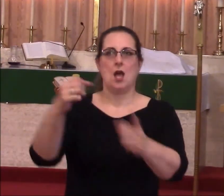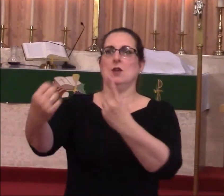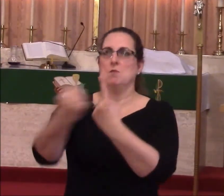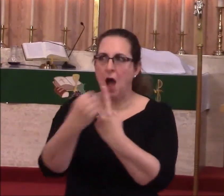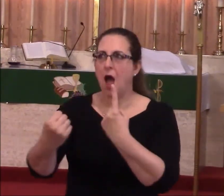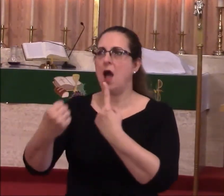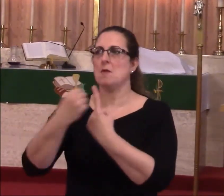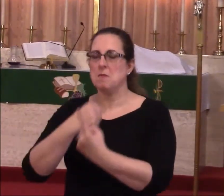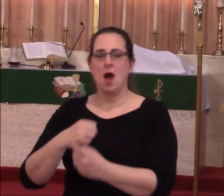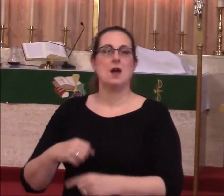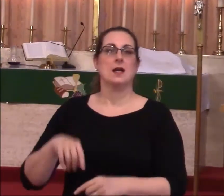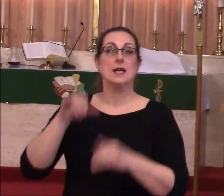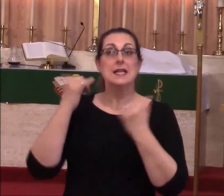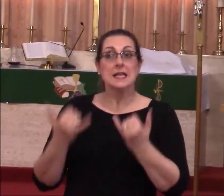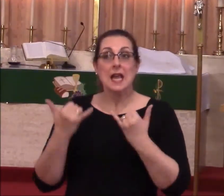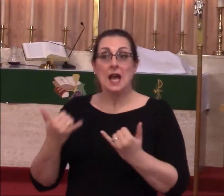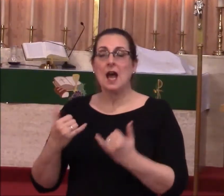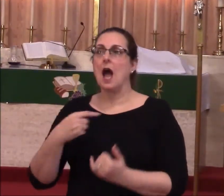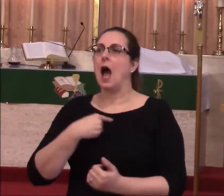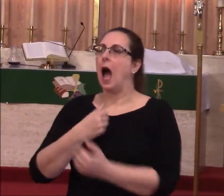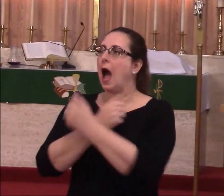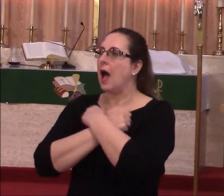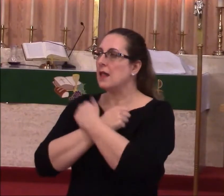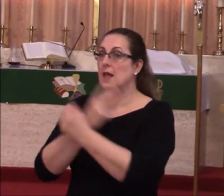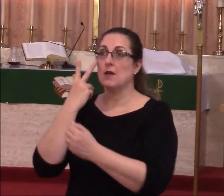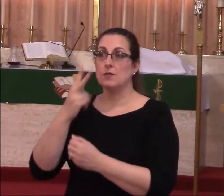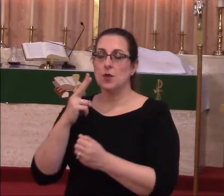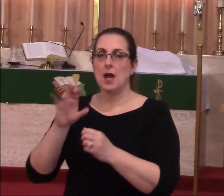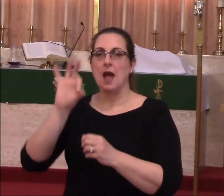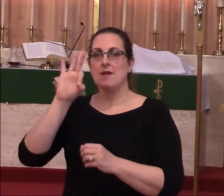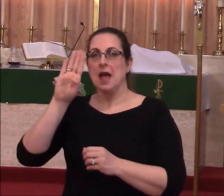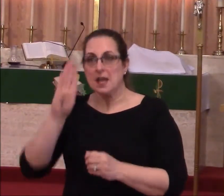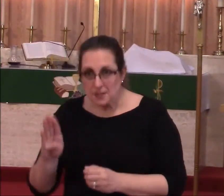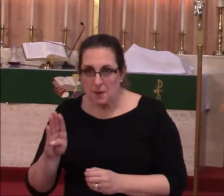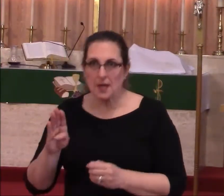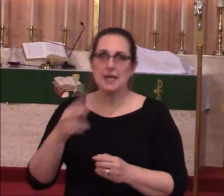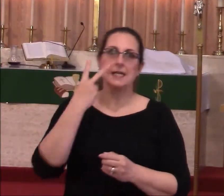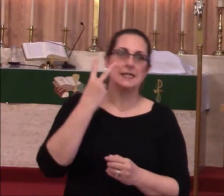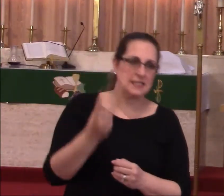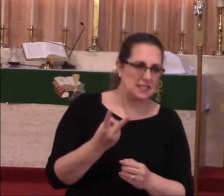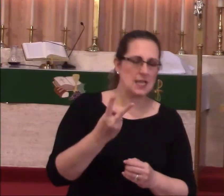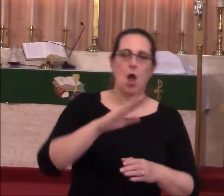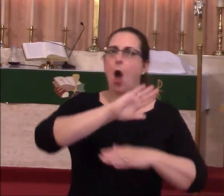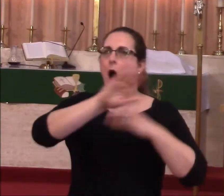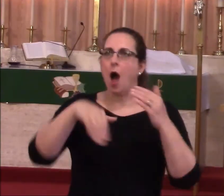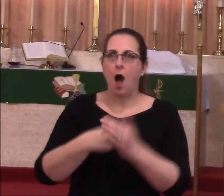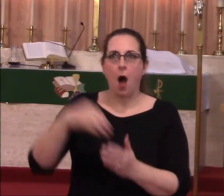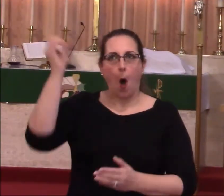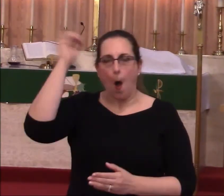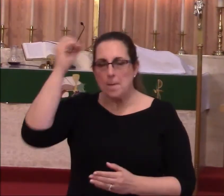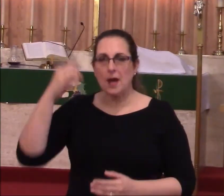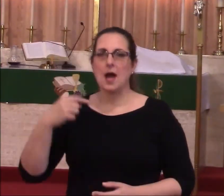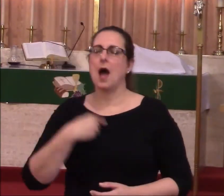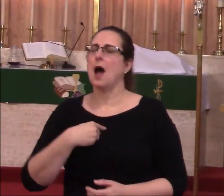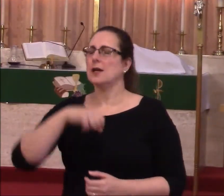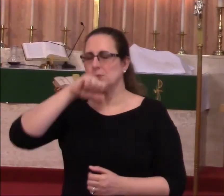and torments you. I'm talking about right now, I love looking at Facebook and seeing every diverse opinion. This is the thing. I love that we live in